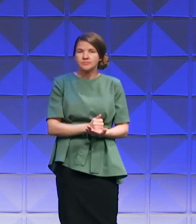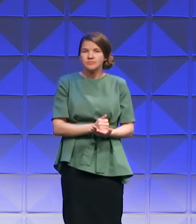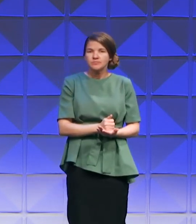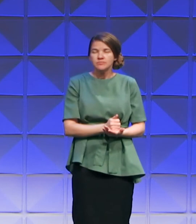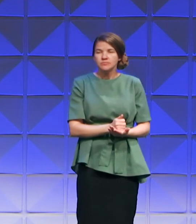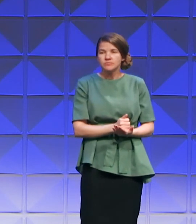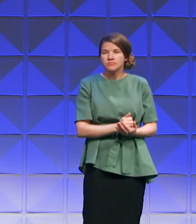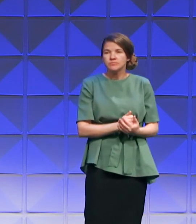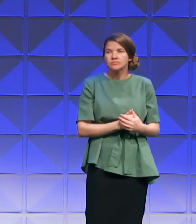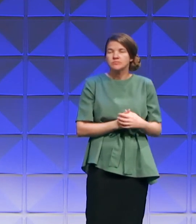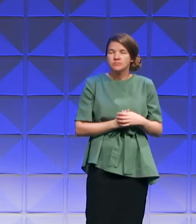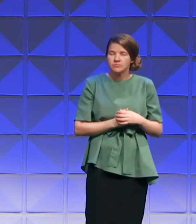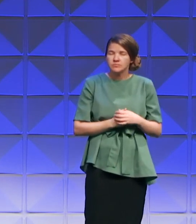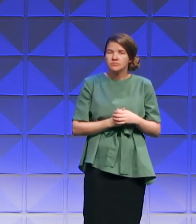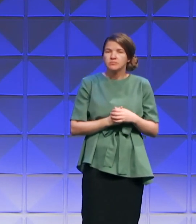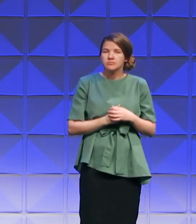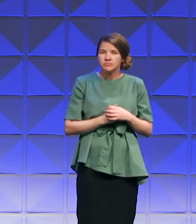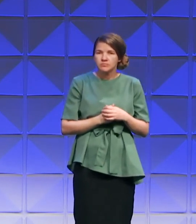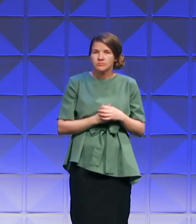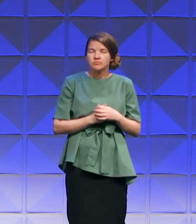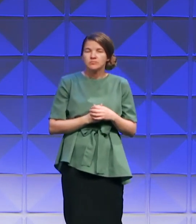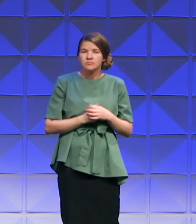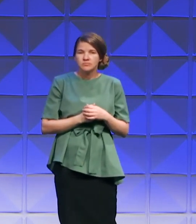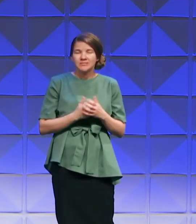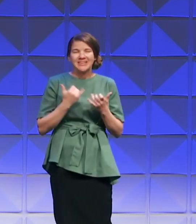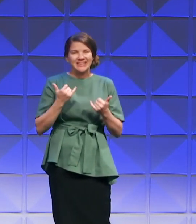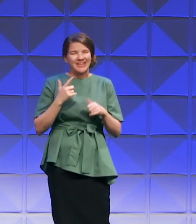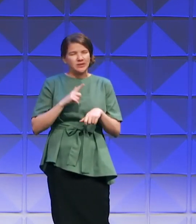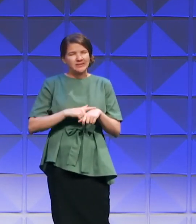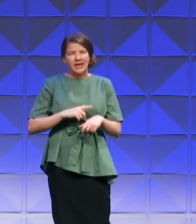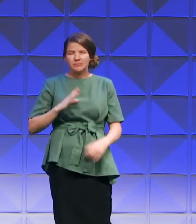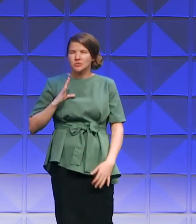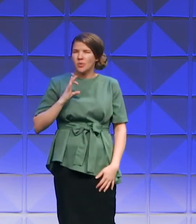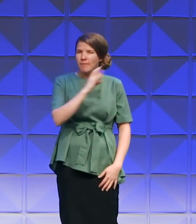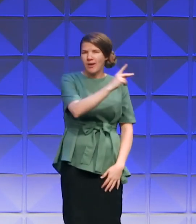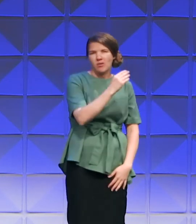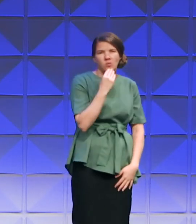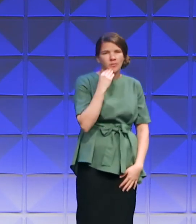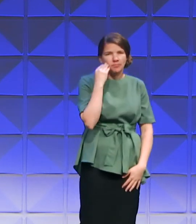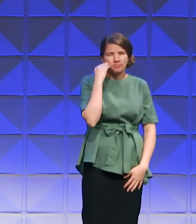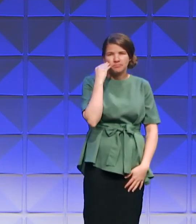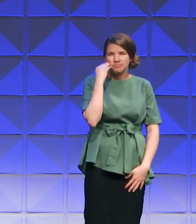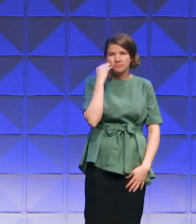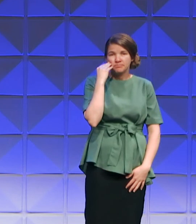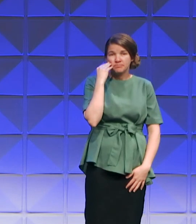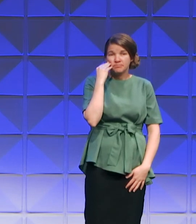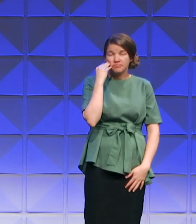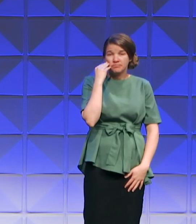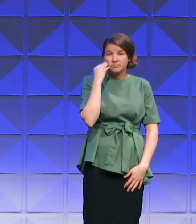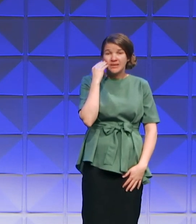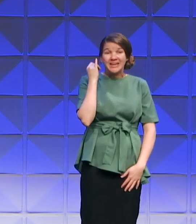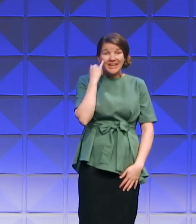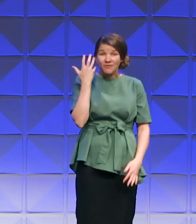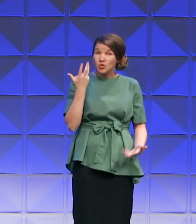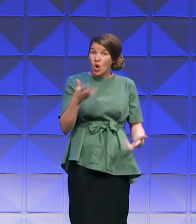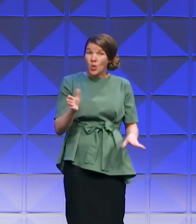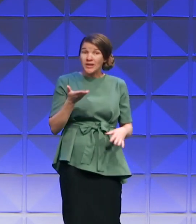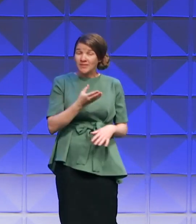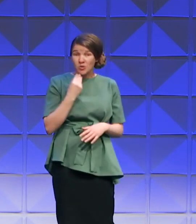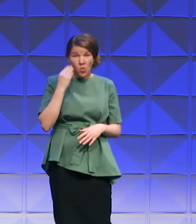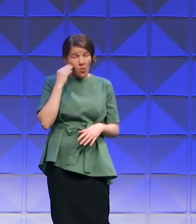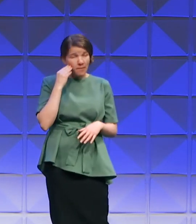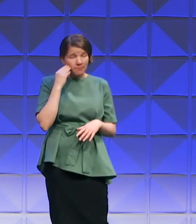And I'm returning home prodigal. I'm staying home dear child of God because I'm headed